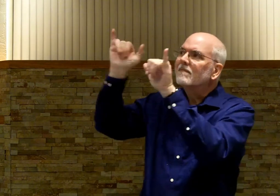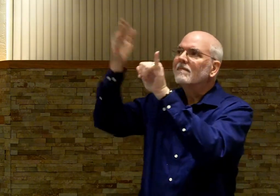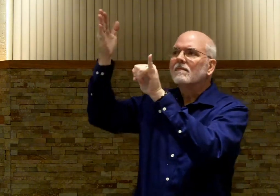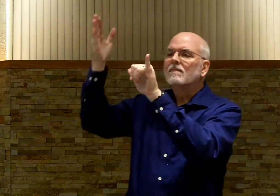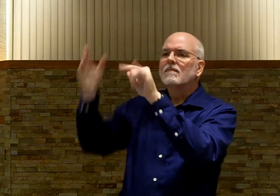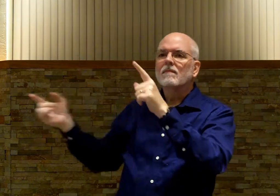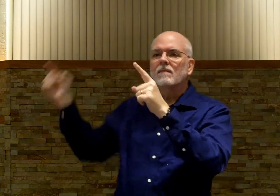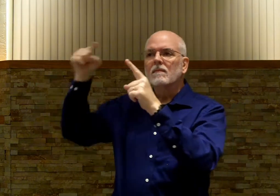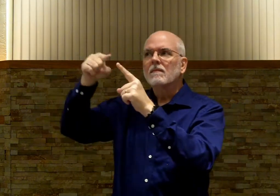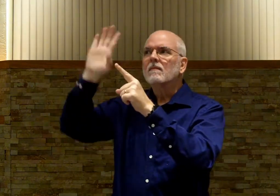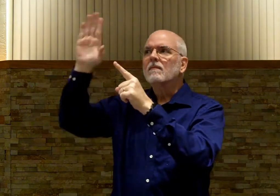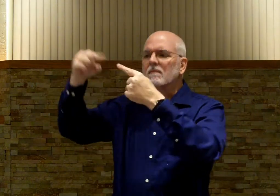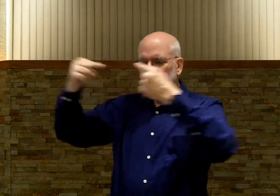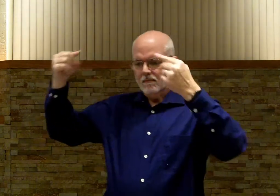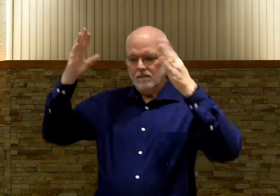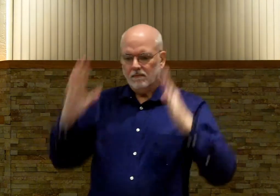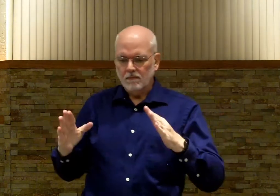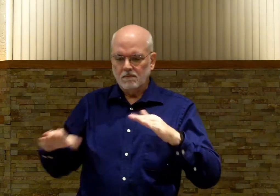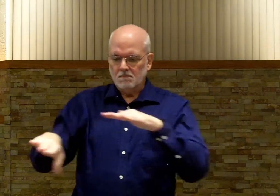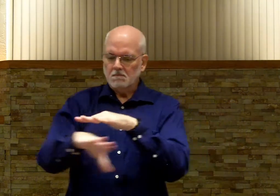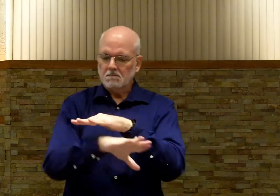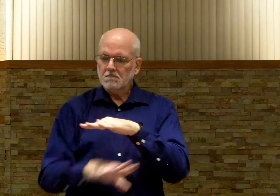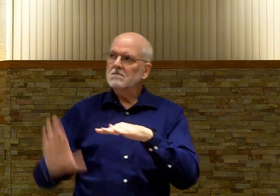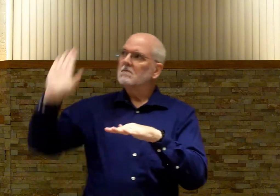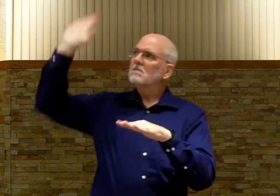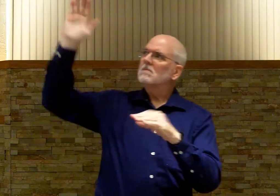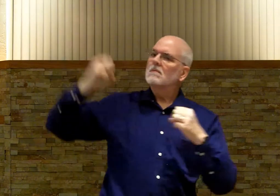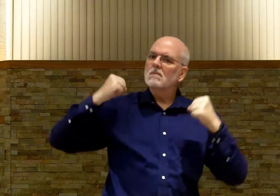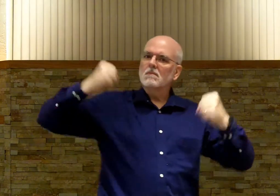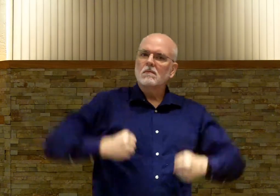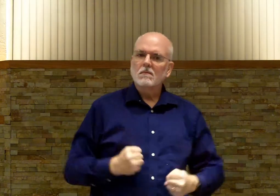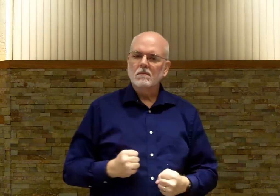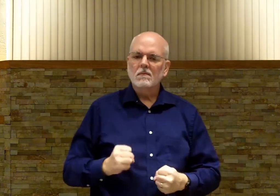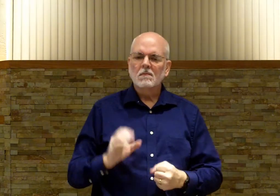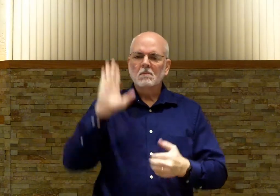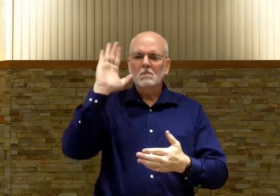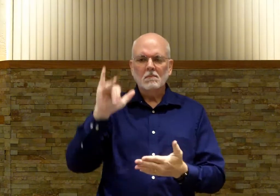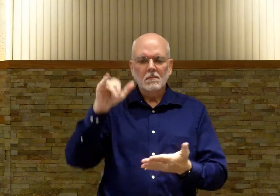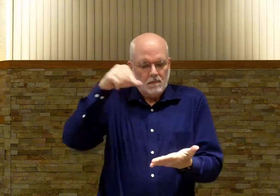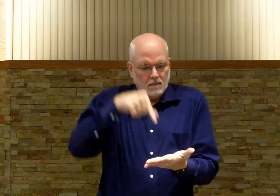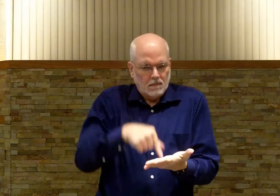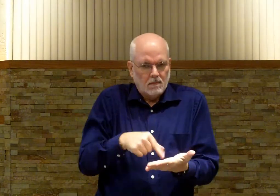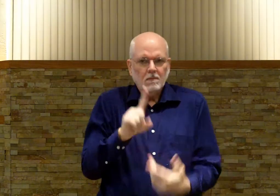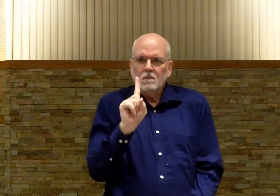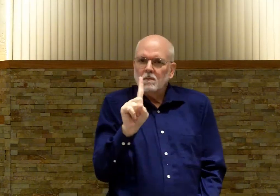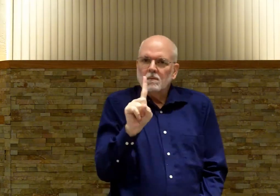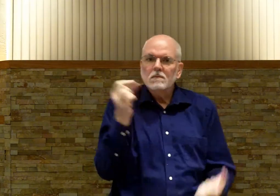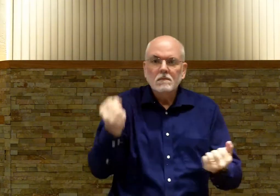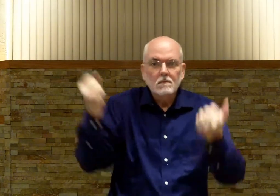under his power. By this one sacrifice, he has forever